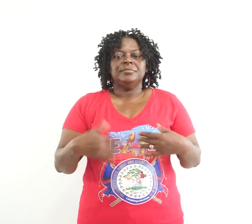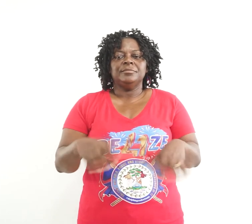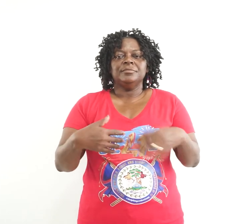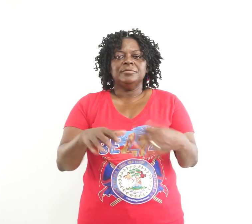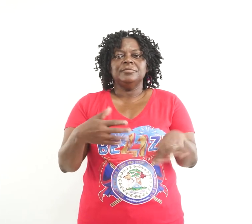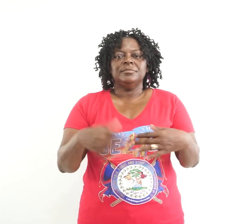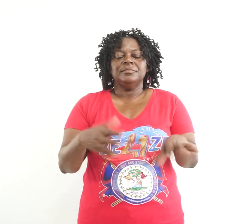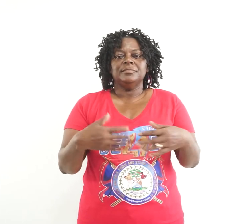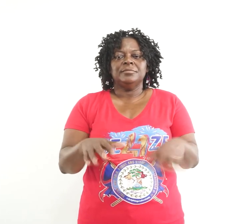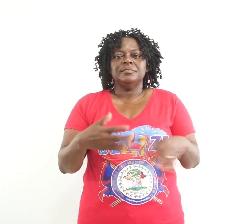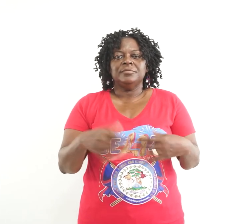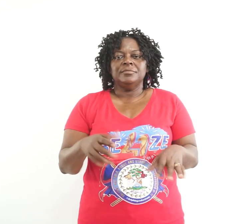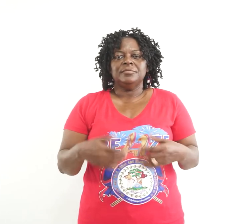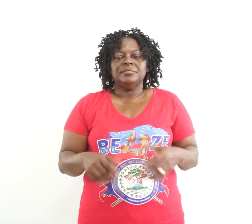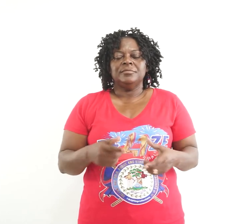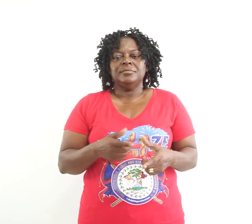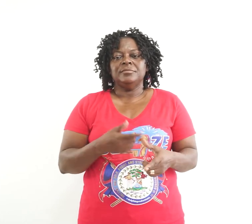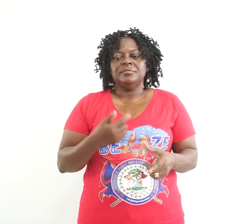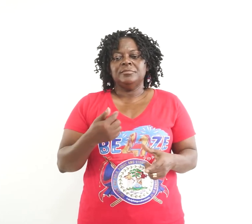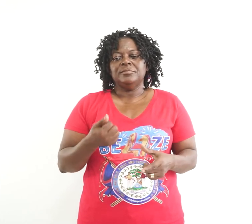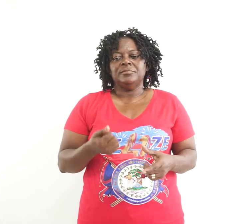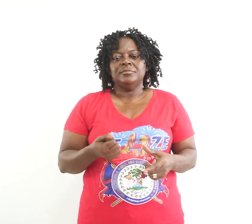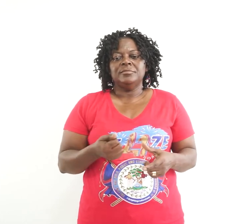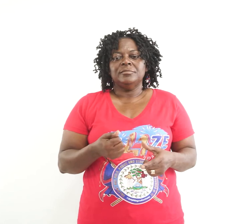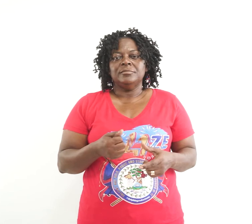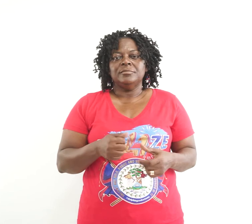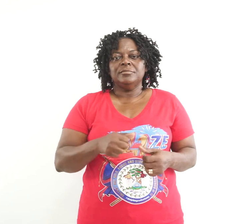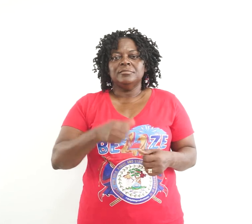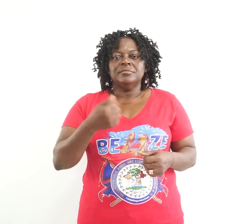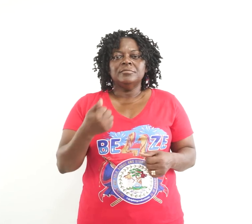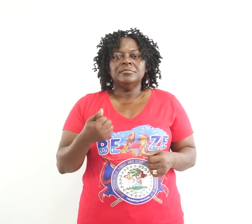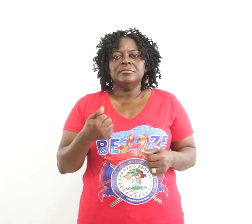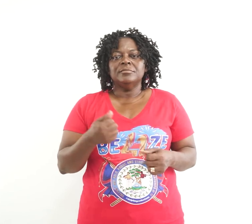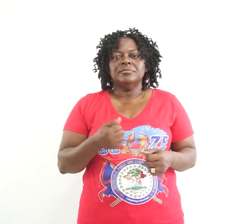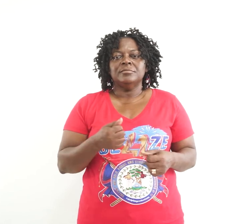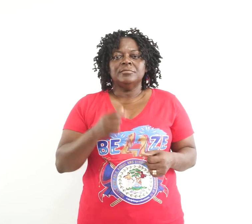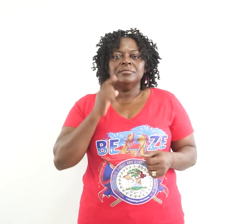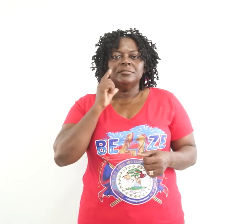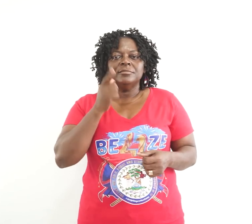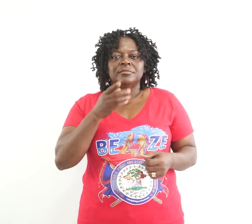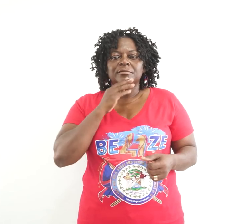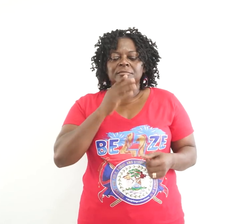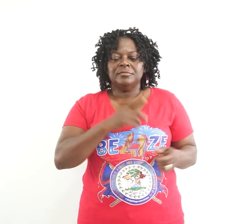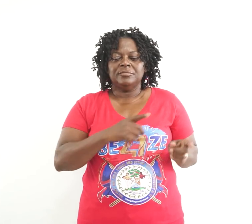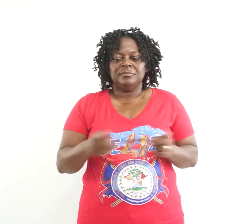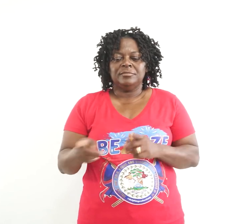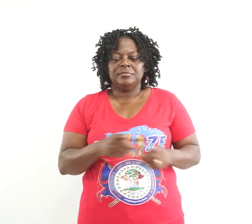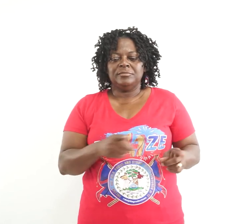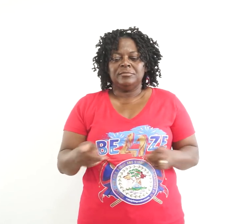The following should be done anytime your hands feel tight.